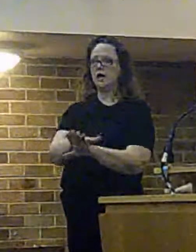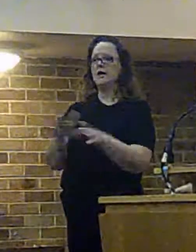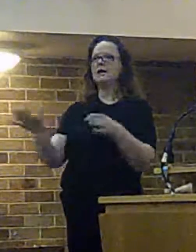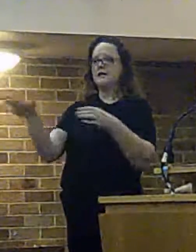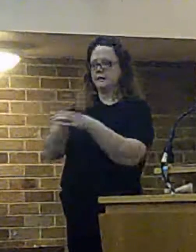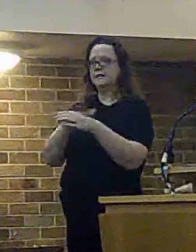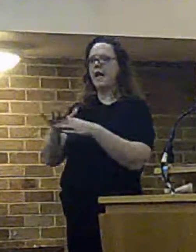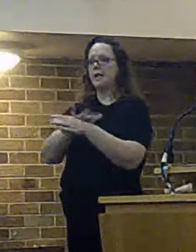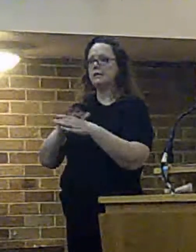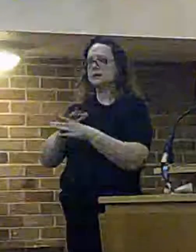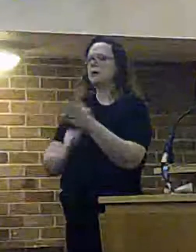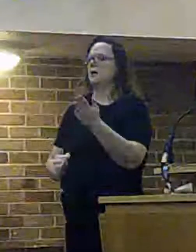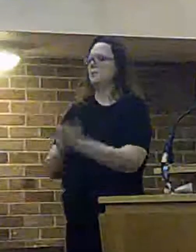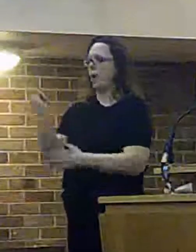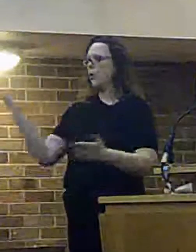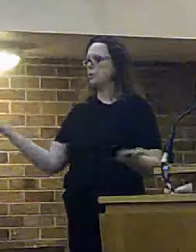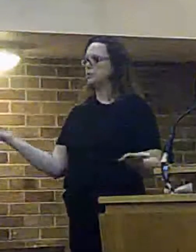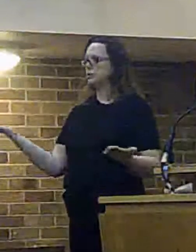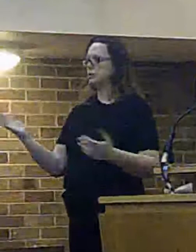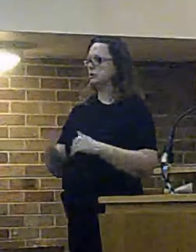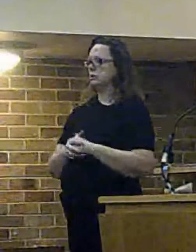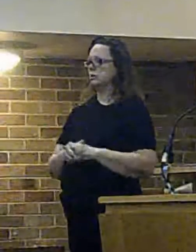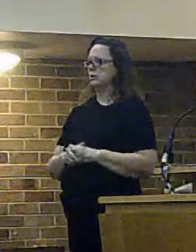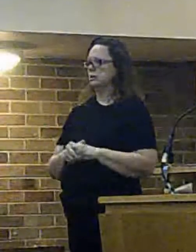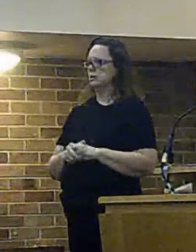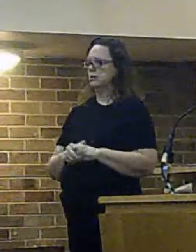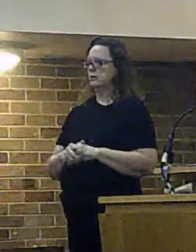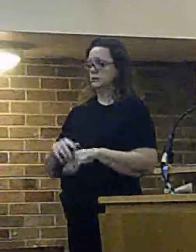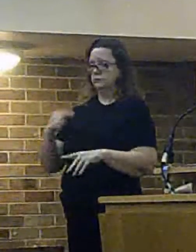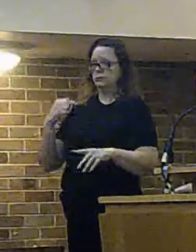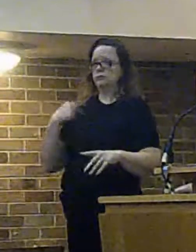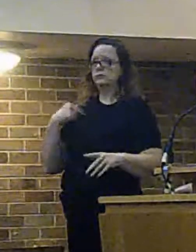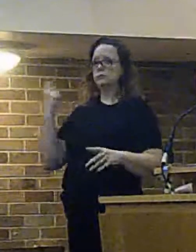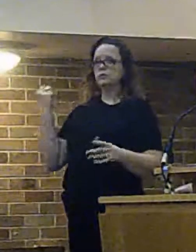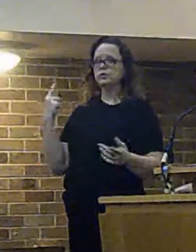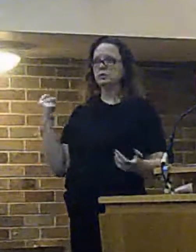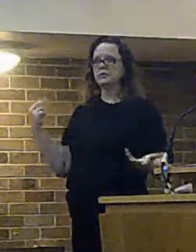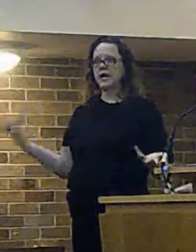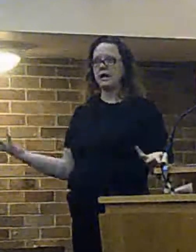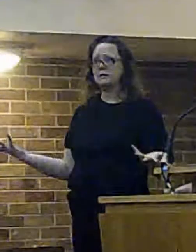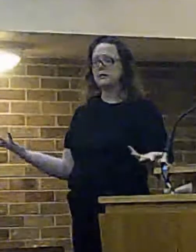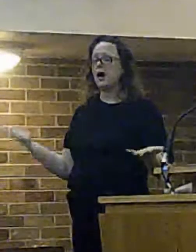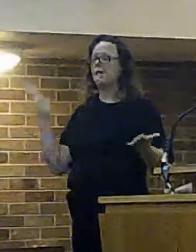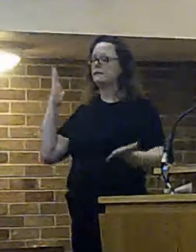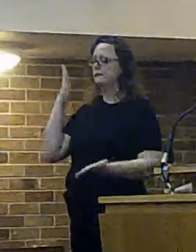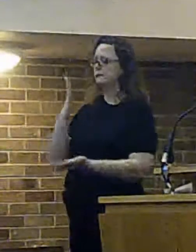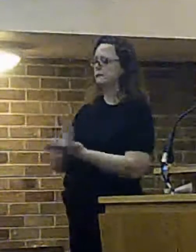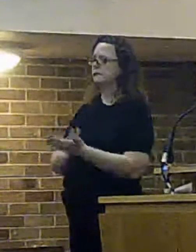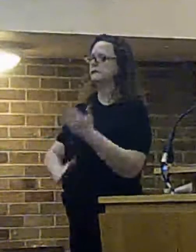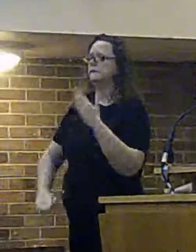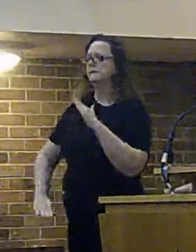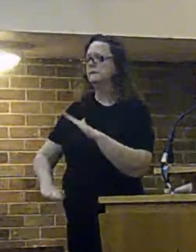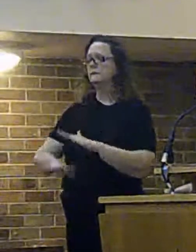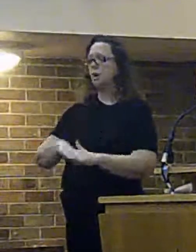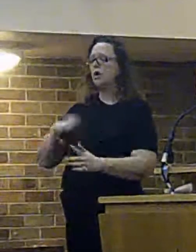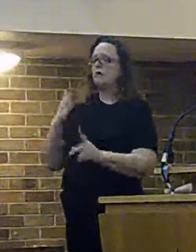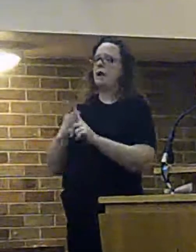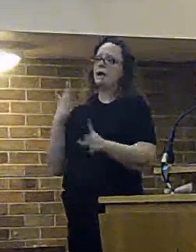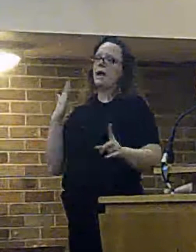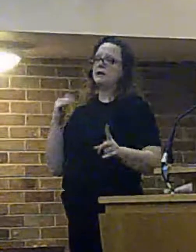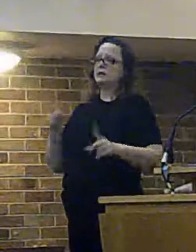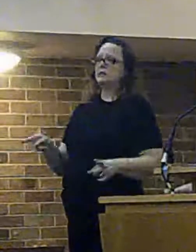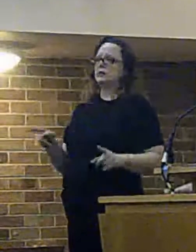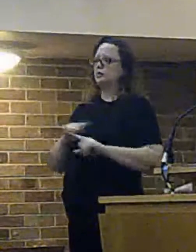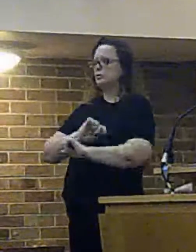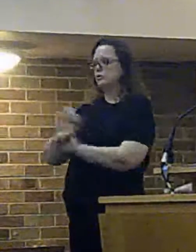and and i absolutely absolutely understand that and completely completely recognize that